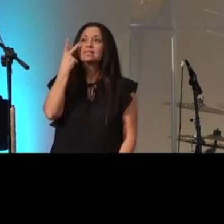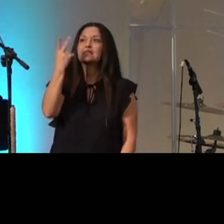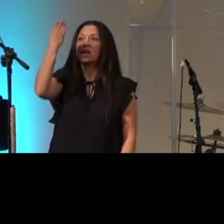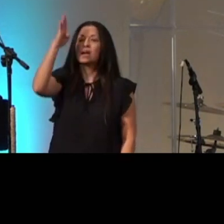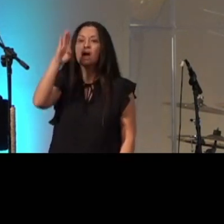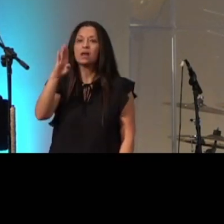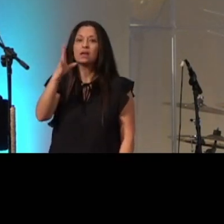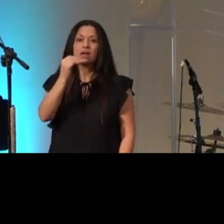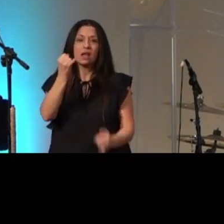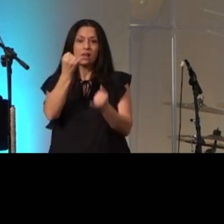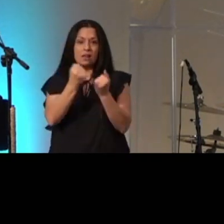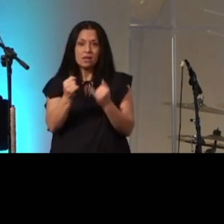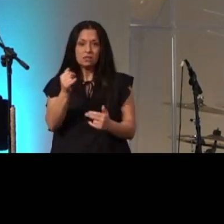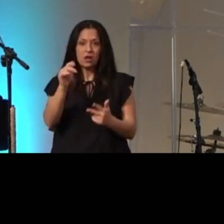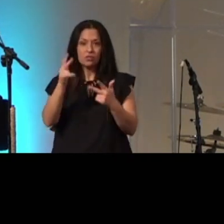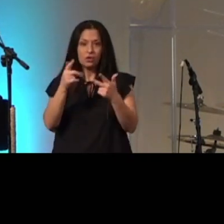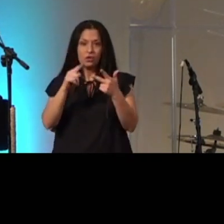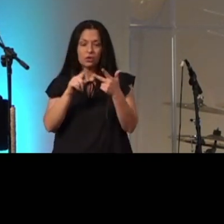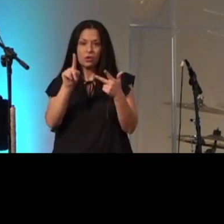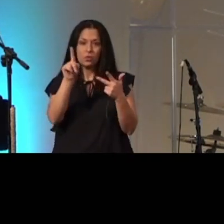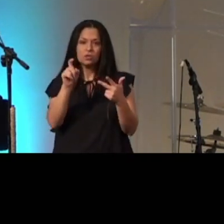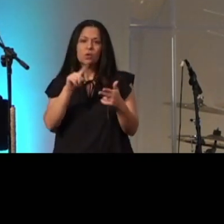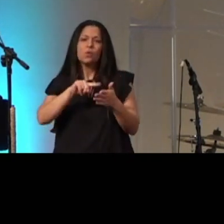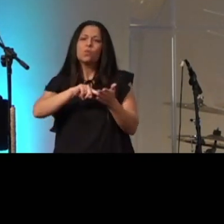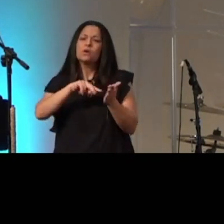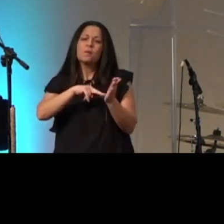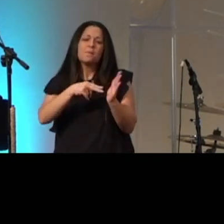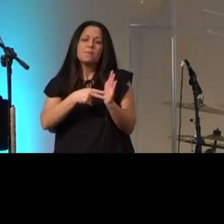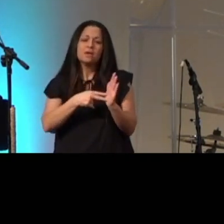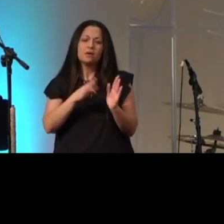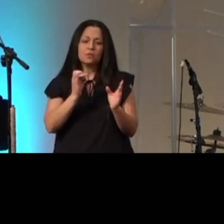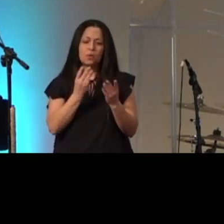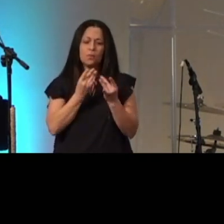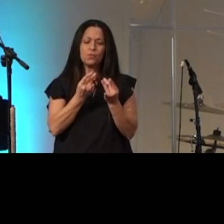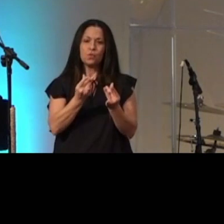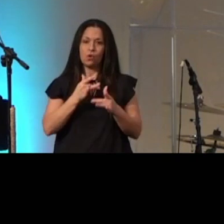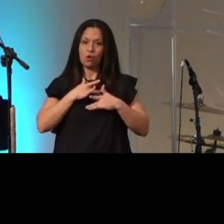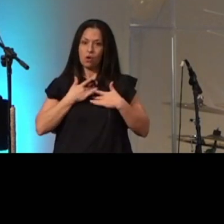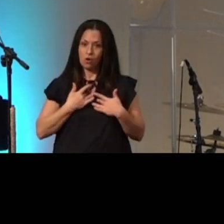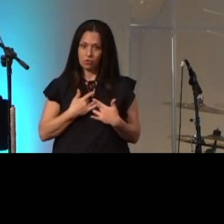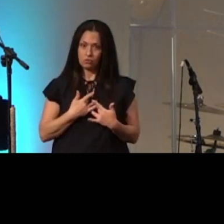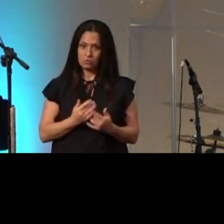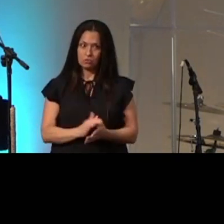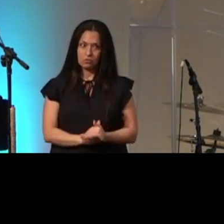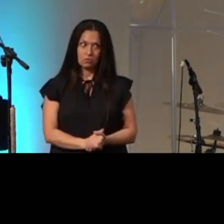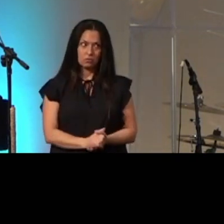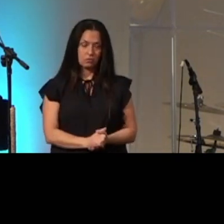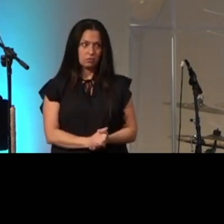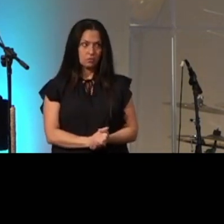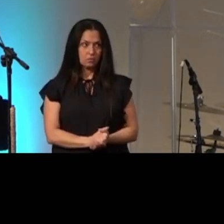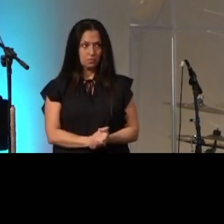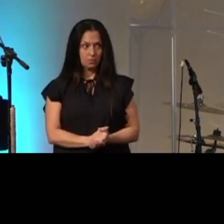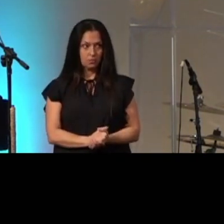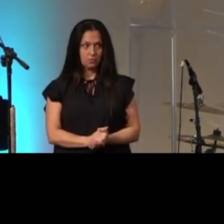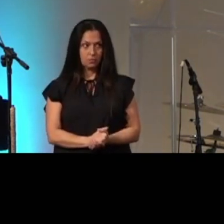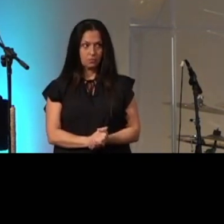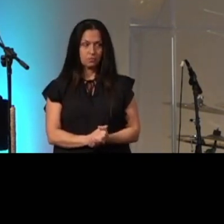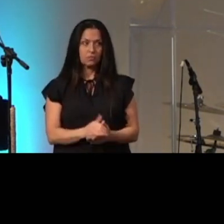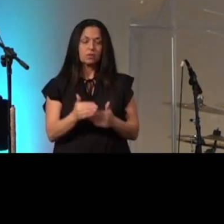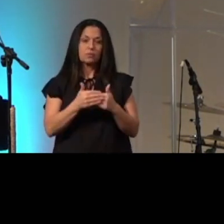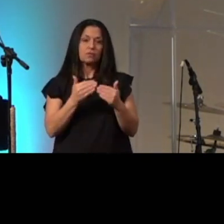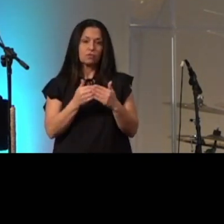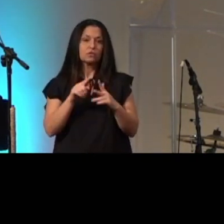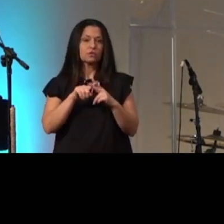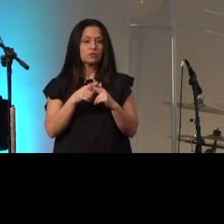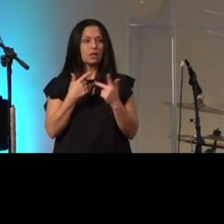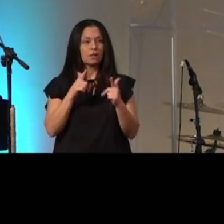going to we're going to answer what does it mean to be pure in heart and so i know i just prayed a minute ago but as we get started let me pray one